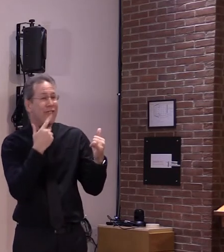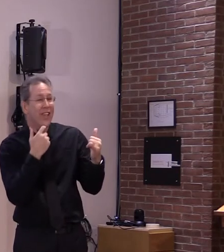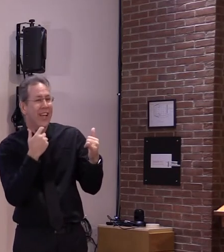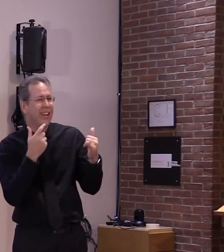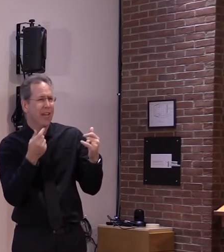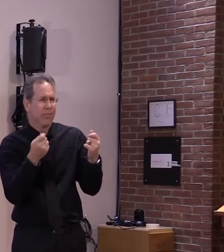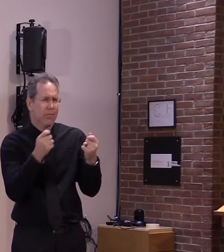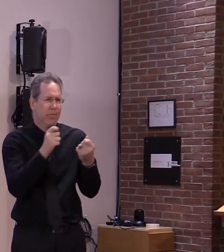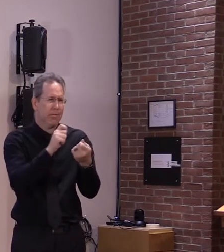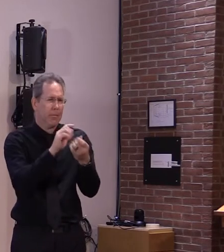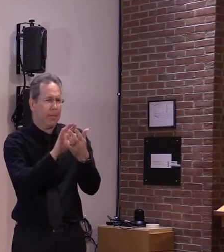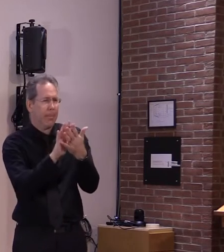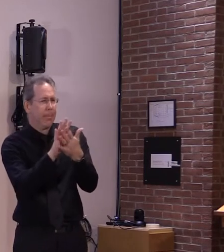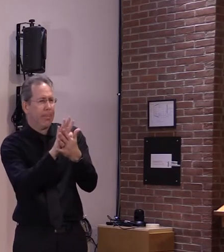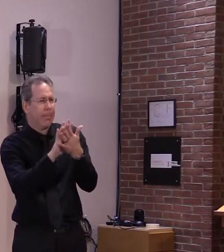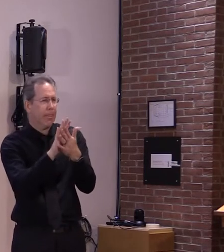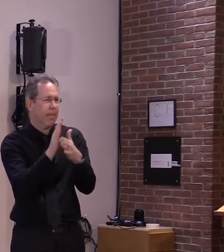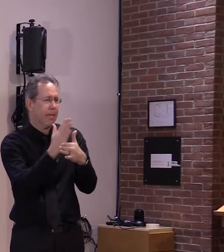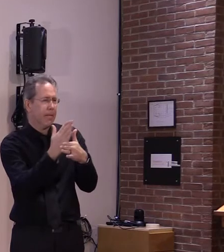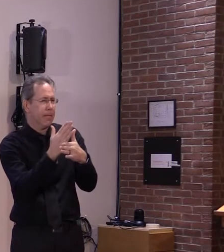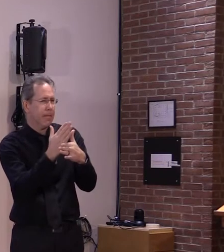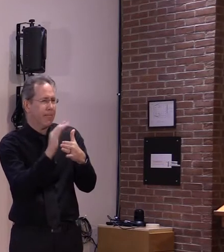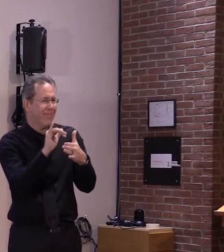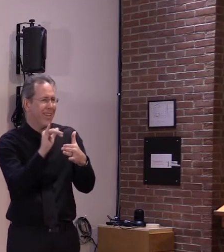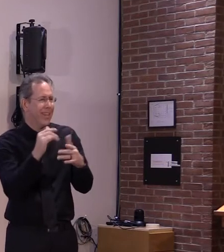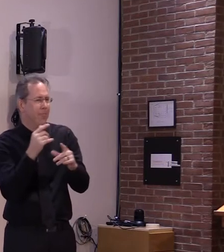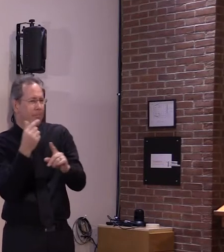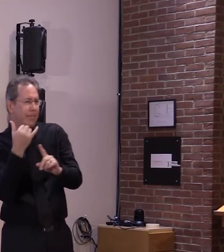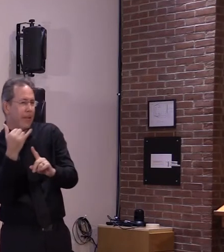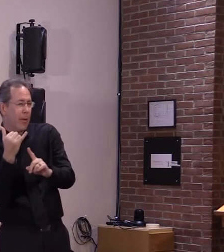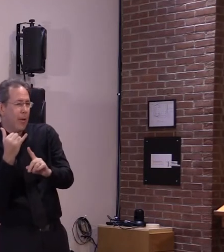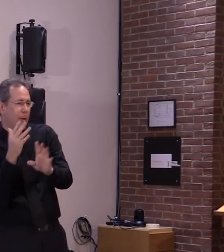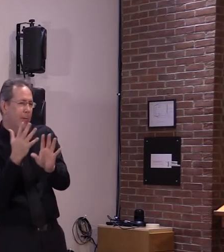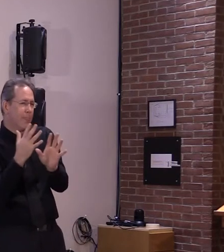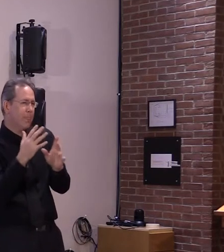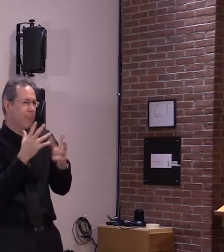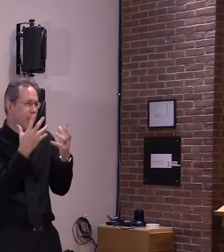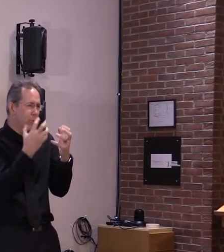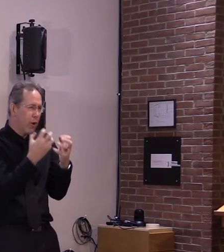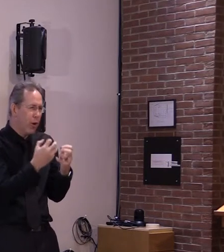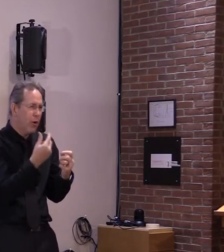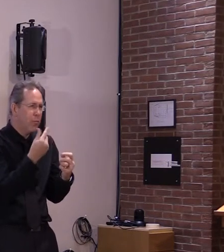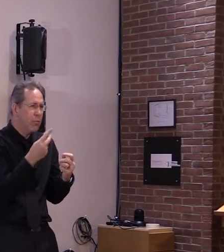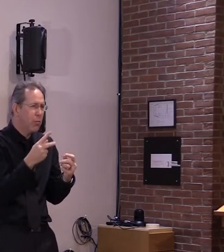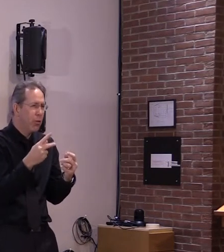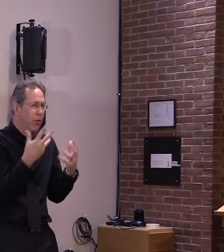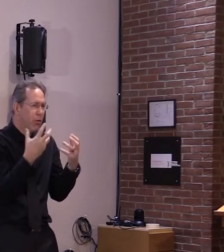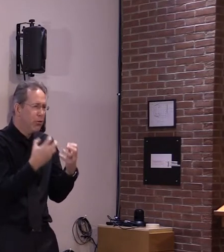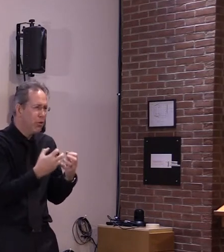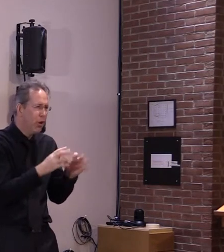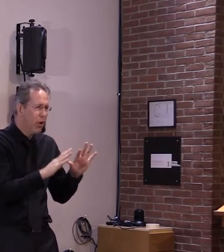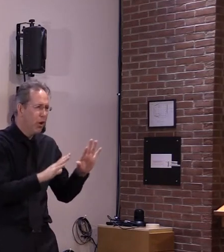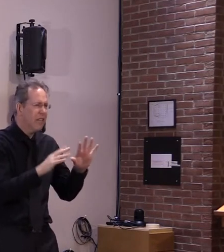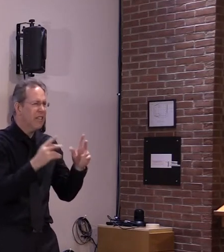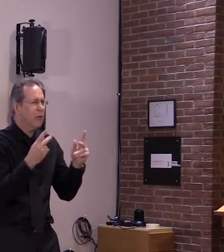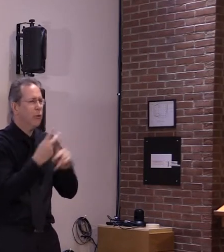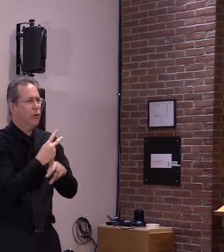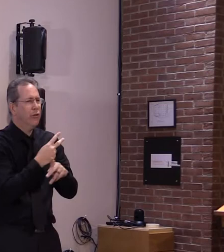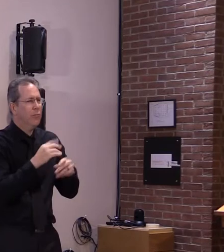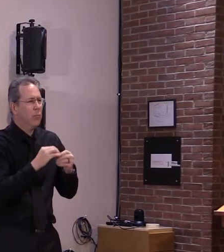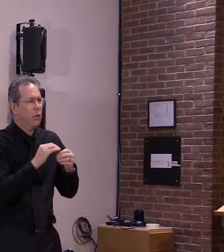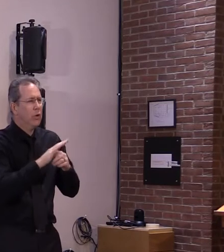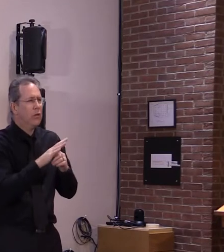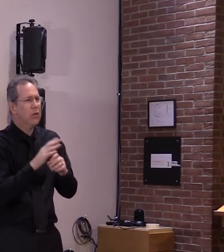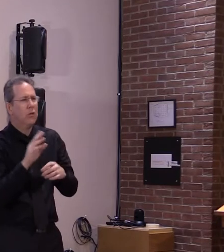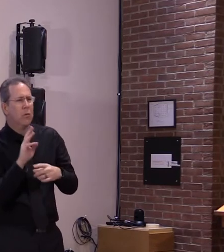can see how much more significant the case volume is all around us that's close at home in the northeast and a little further away in the